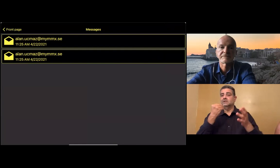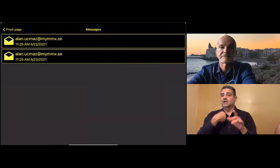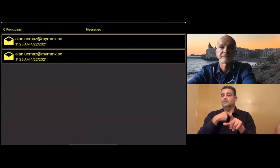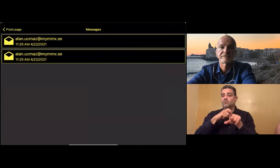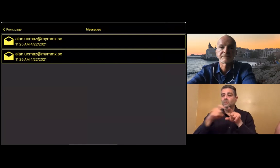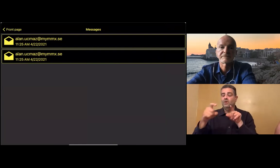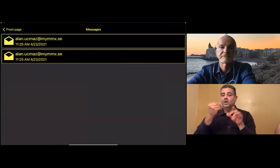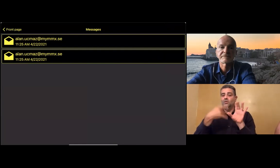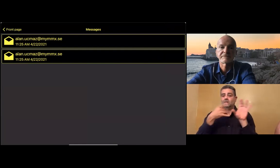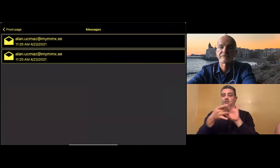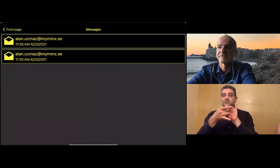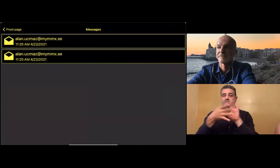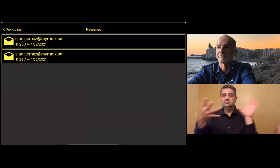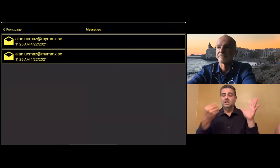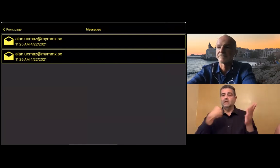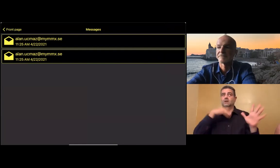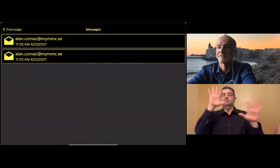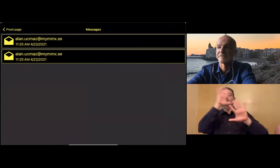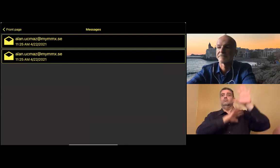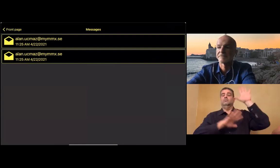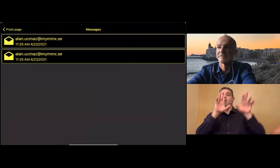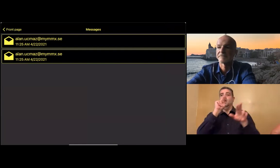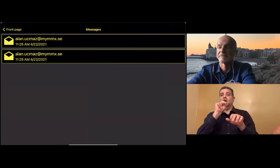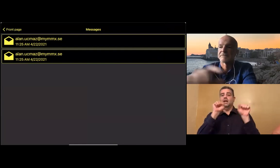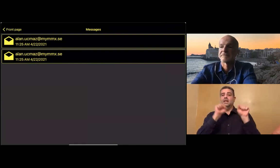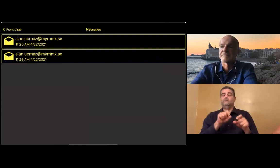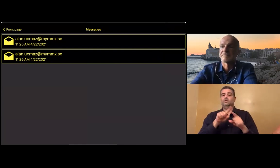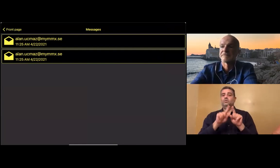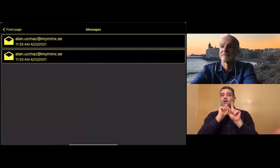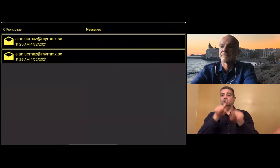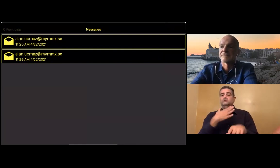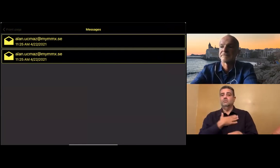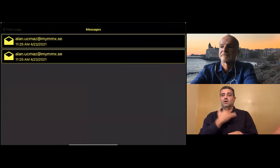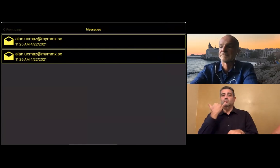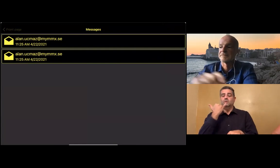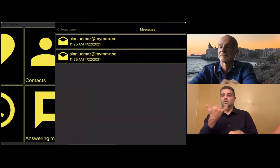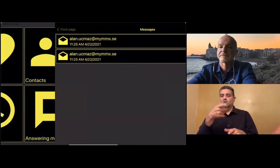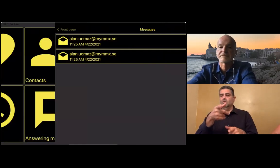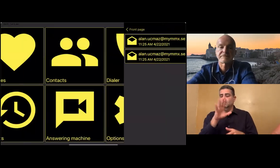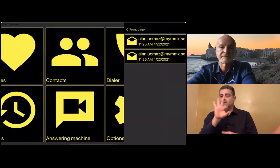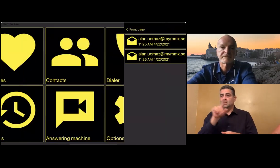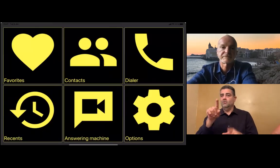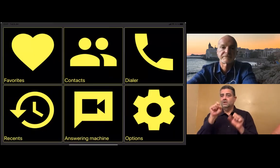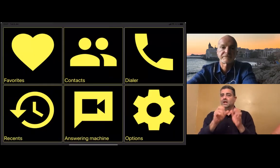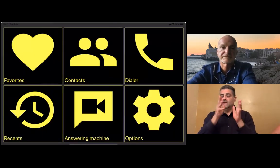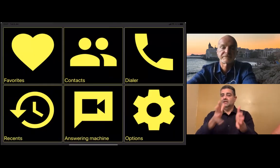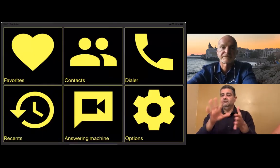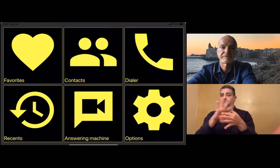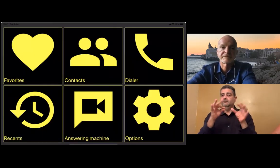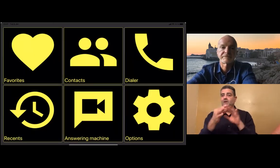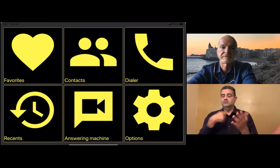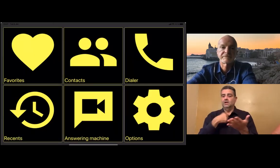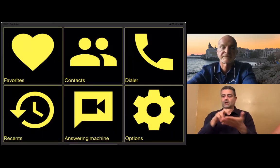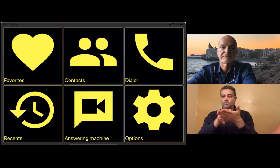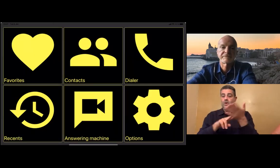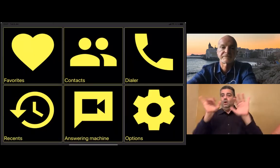If I'm calling 911 in an emergency and I'm disconnected, I'm not